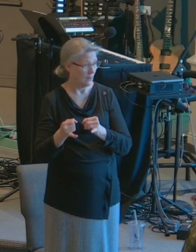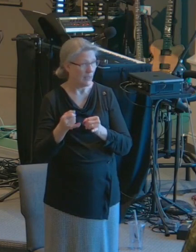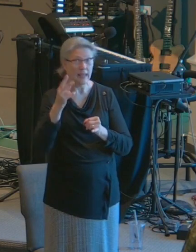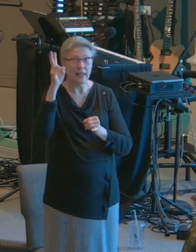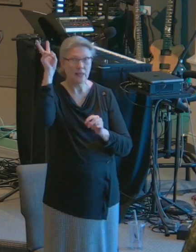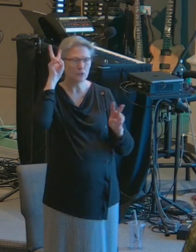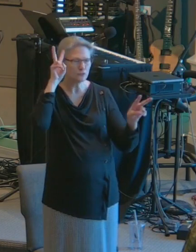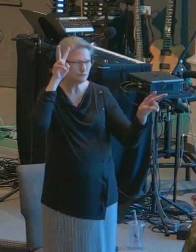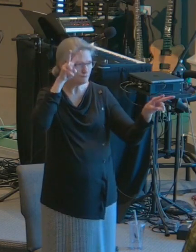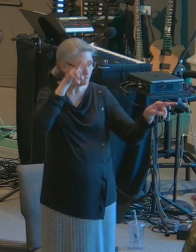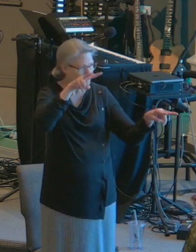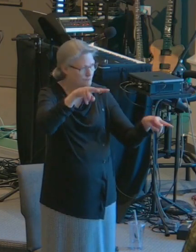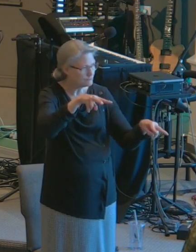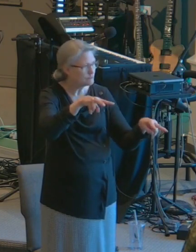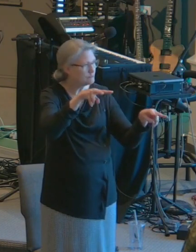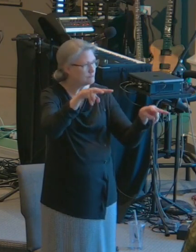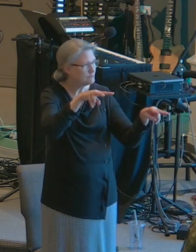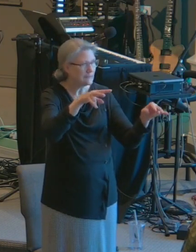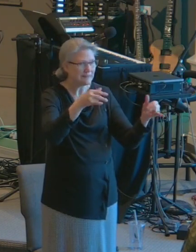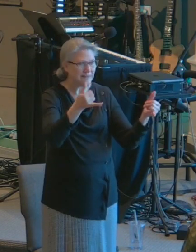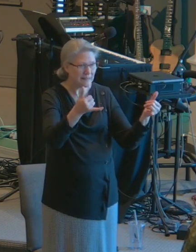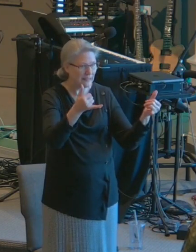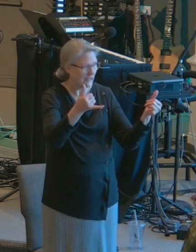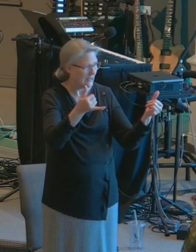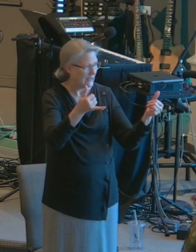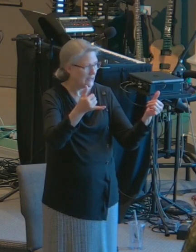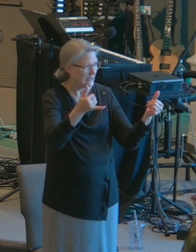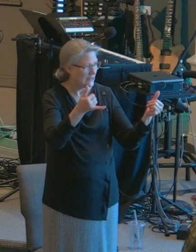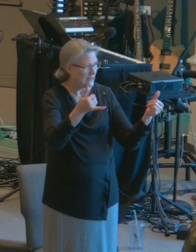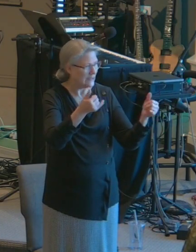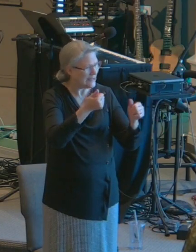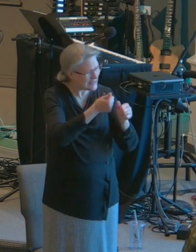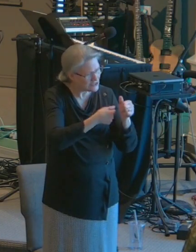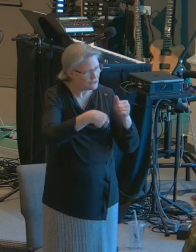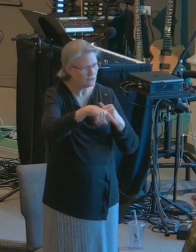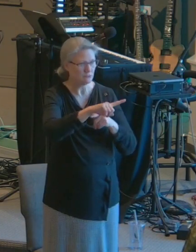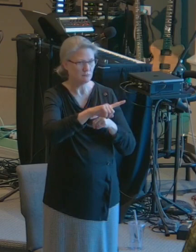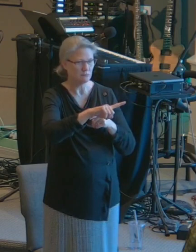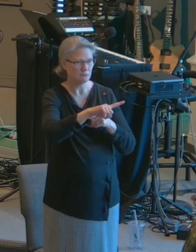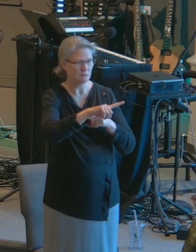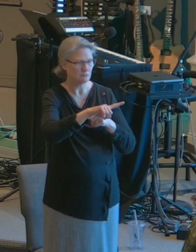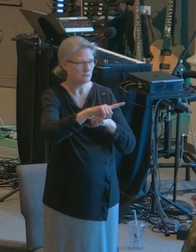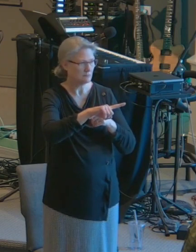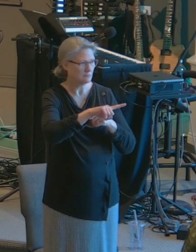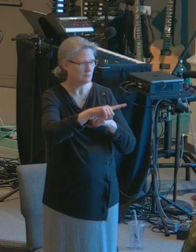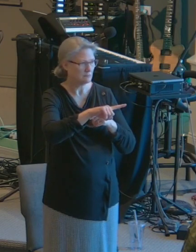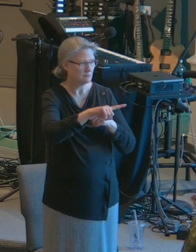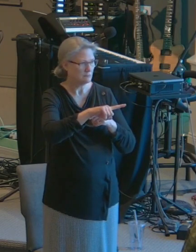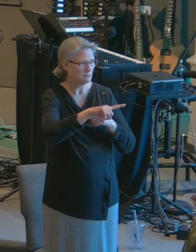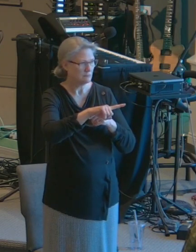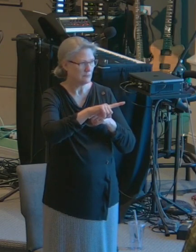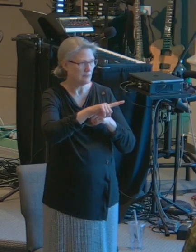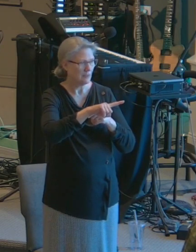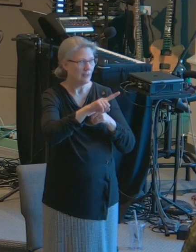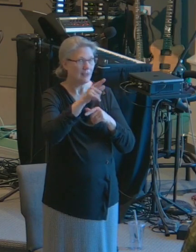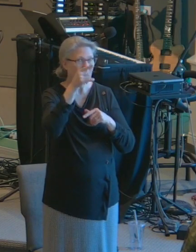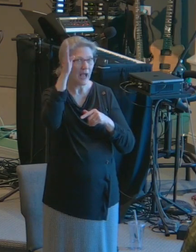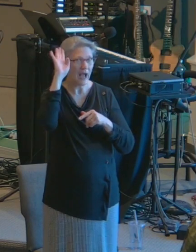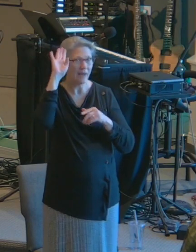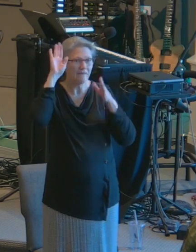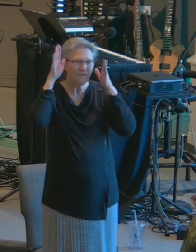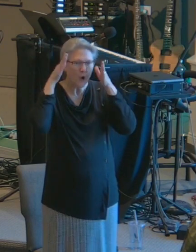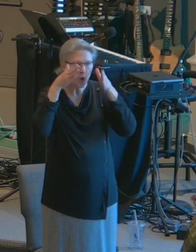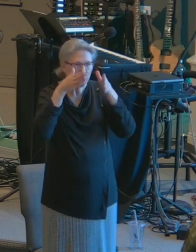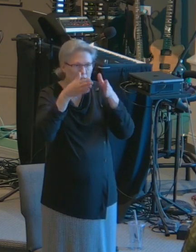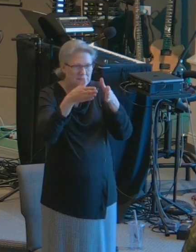looks upon this congregation today. Each of you are focused in God's